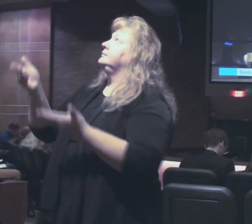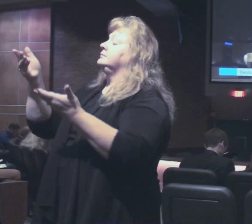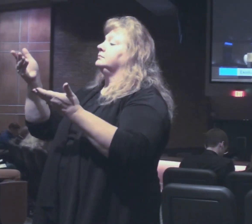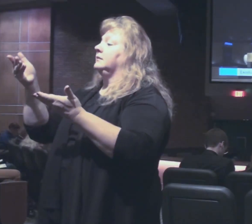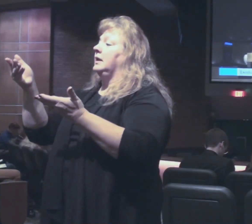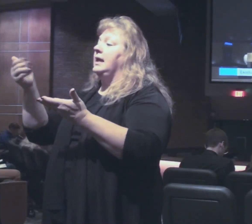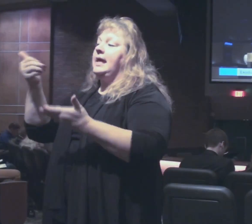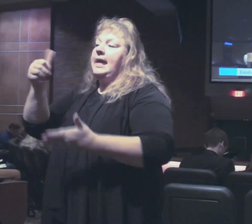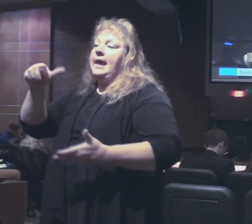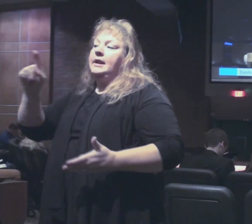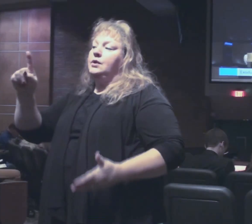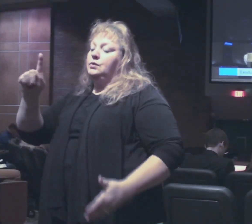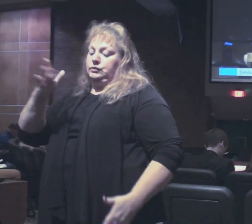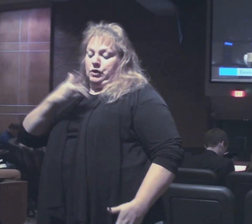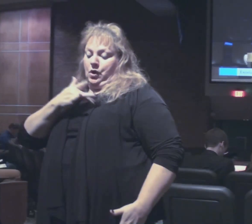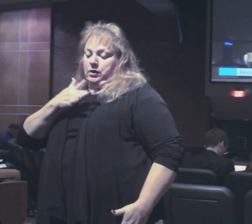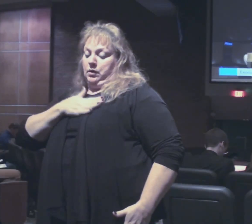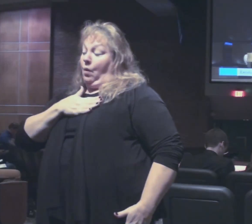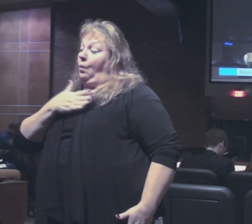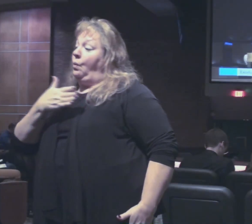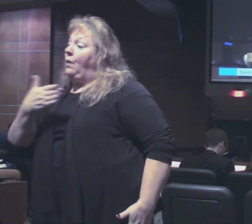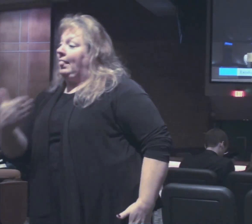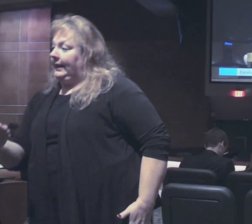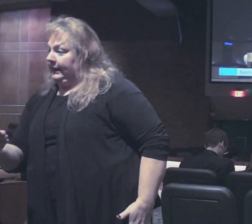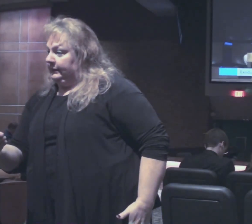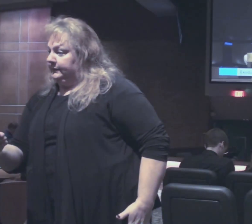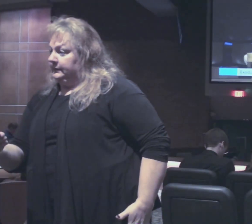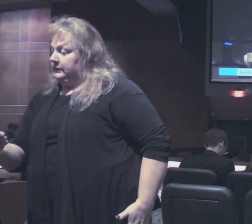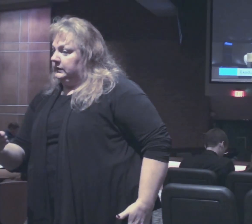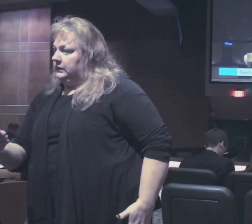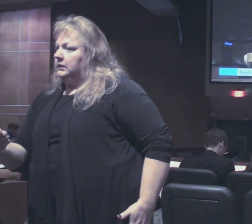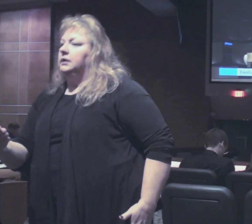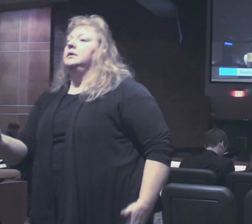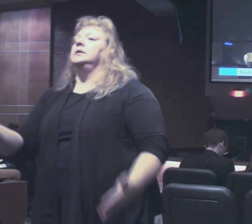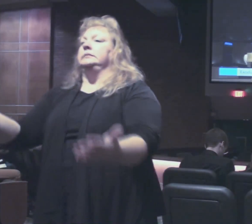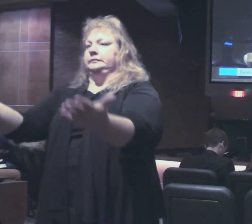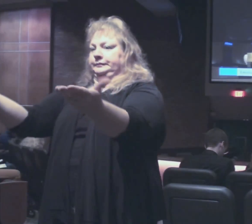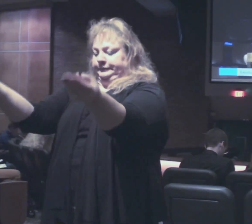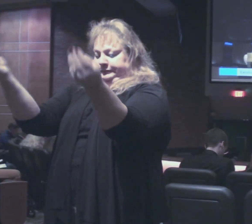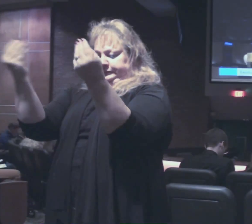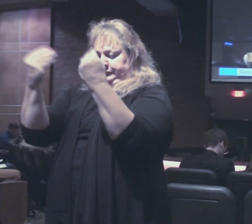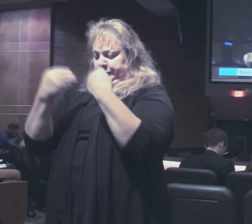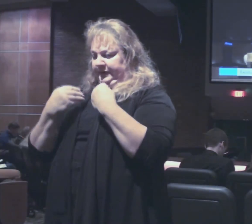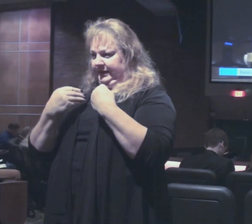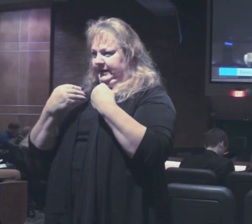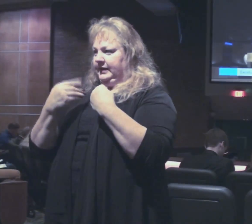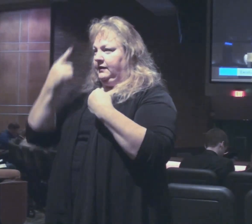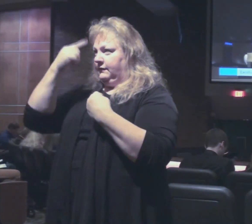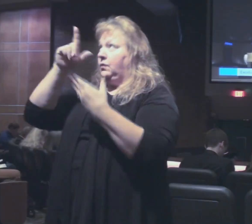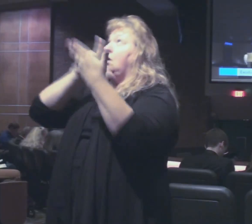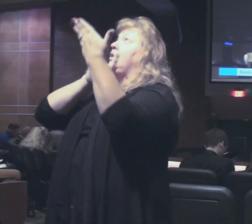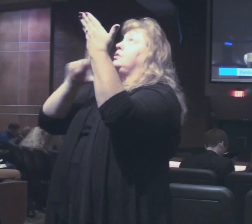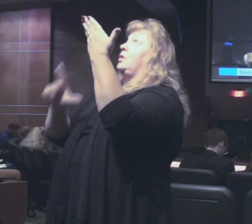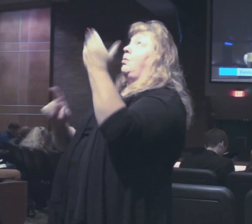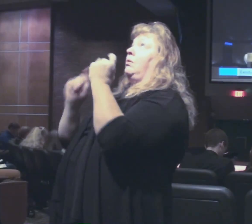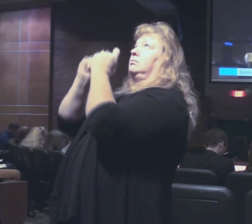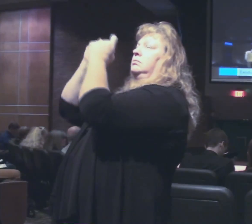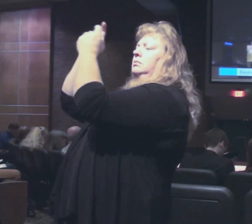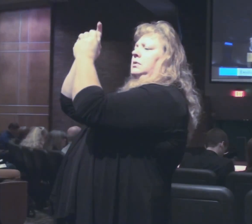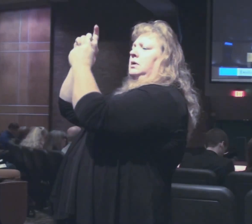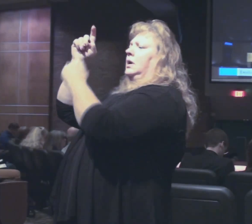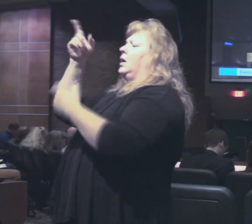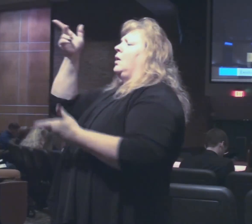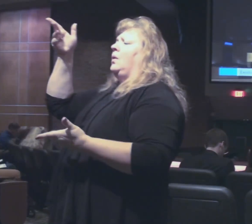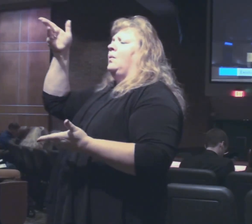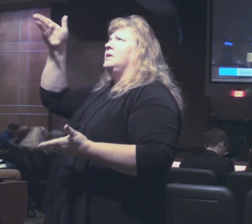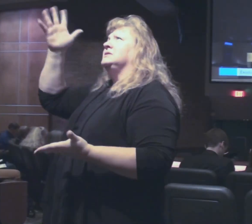is of a willing heart let him bring it as the Lord's contribution. Again, what's God want?